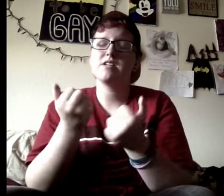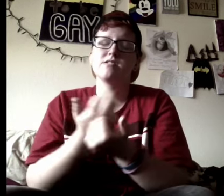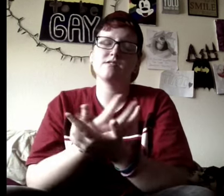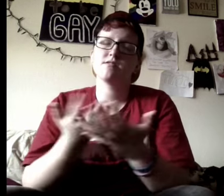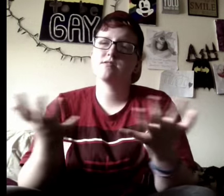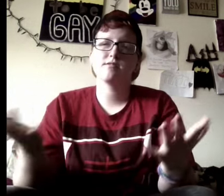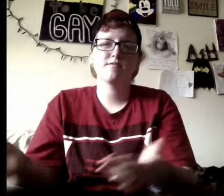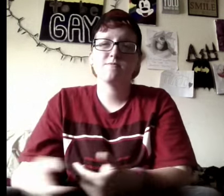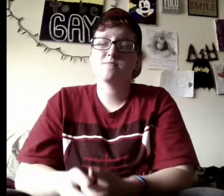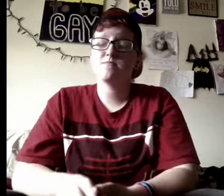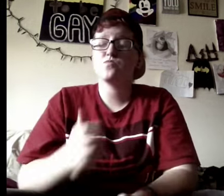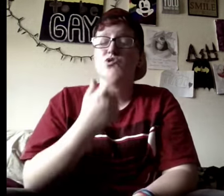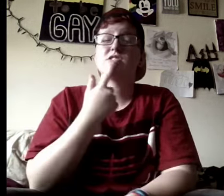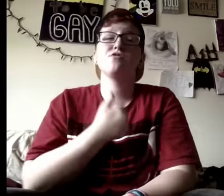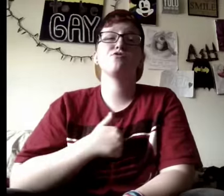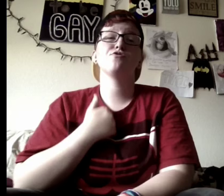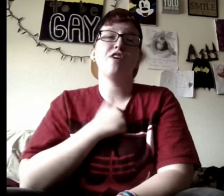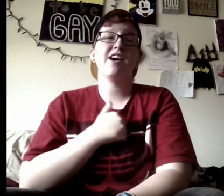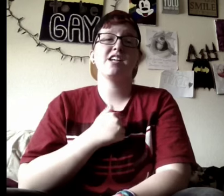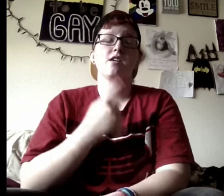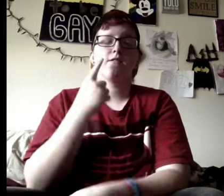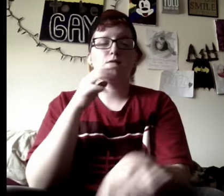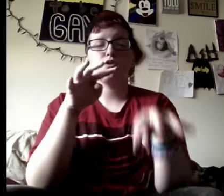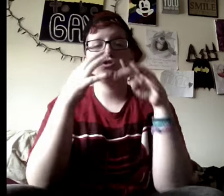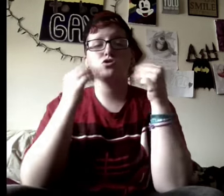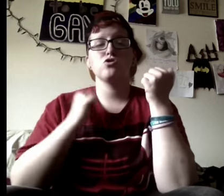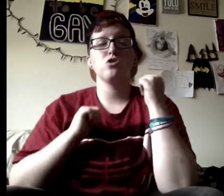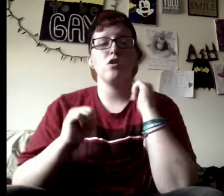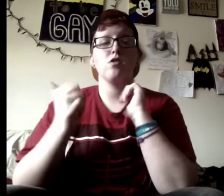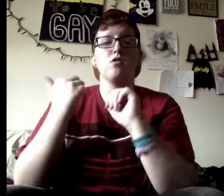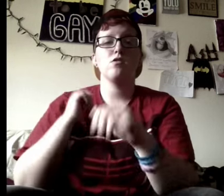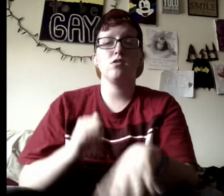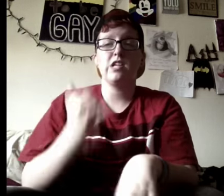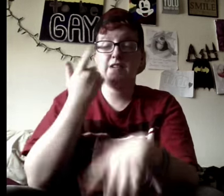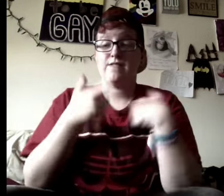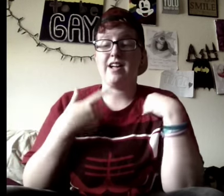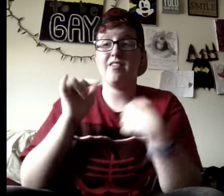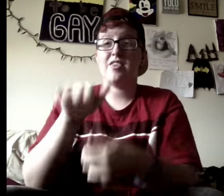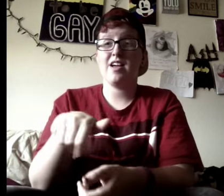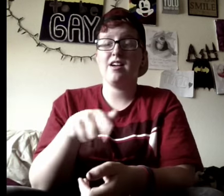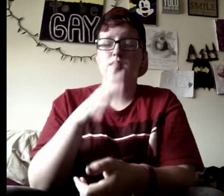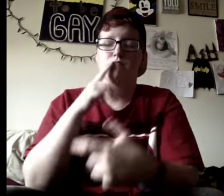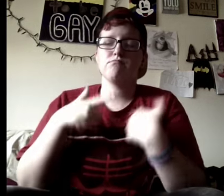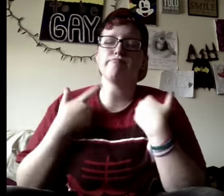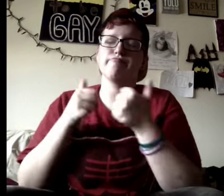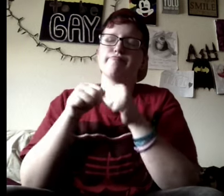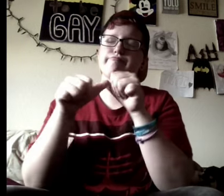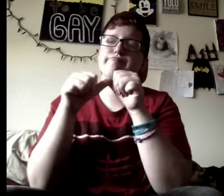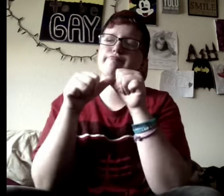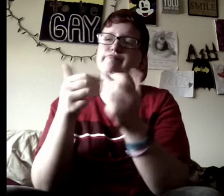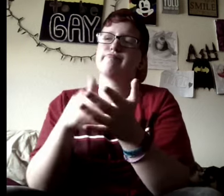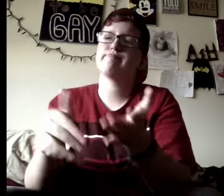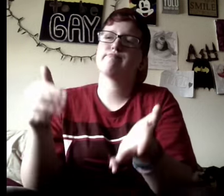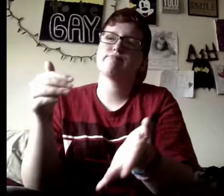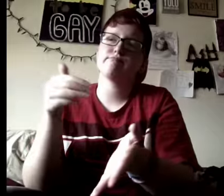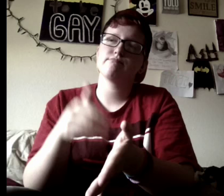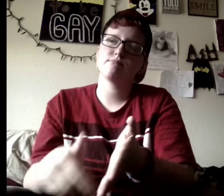bullet holes, you'll say sorry, just for show, if you live like that, you'll live with ghosts.